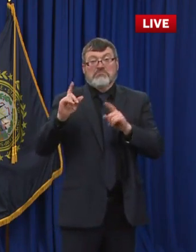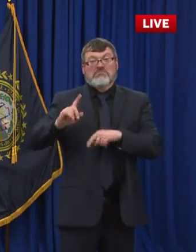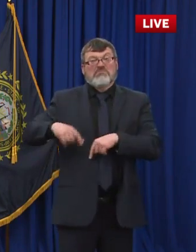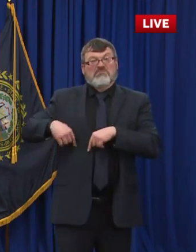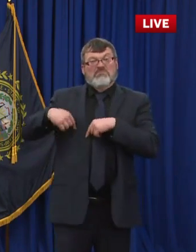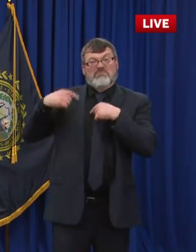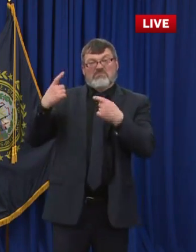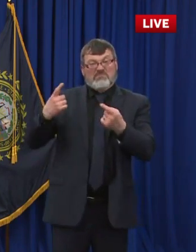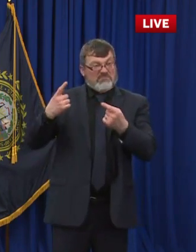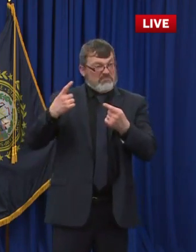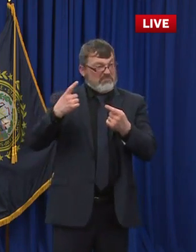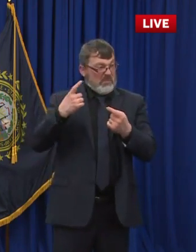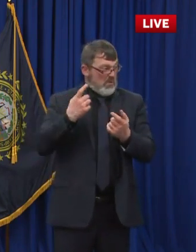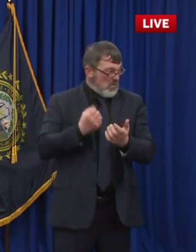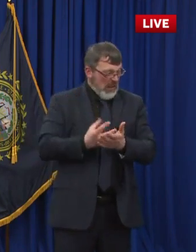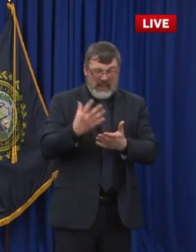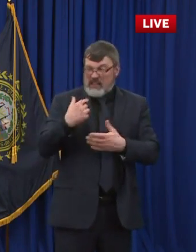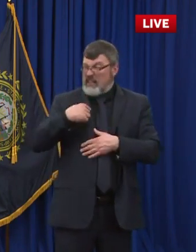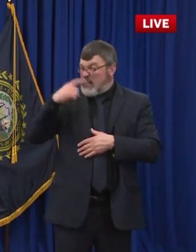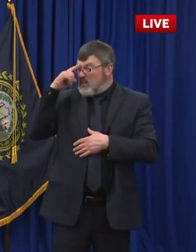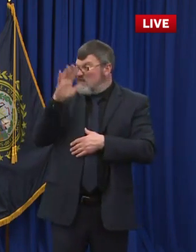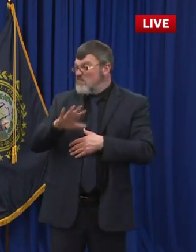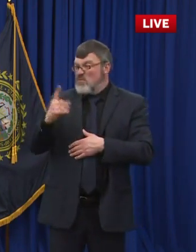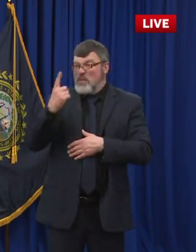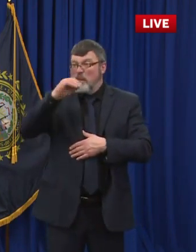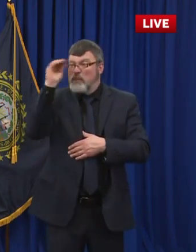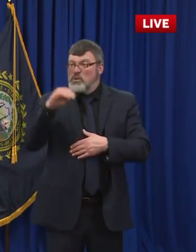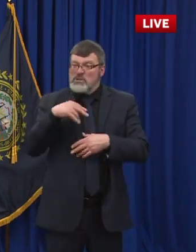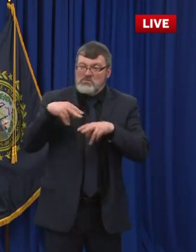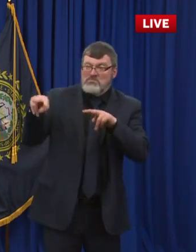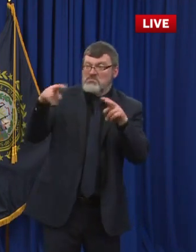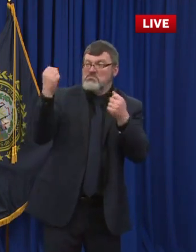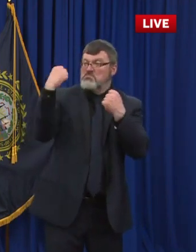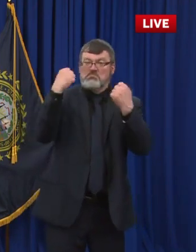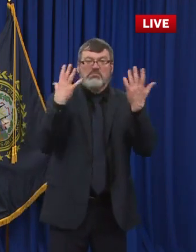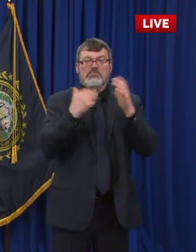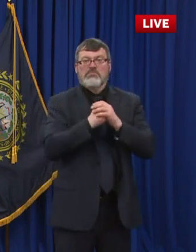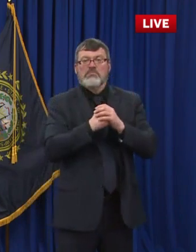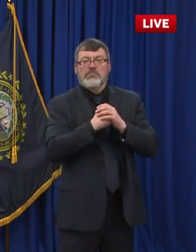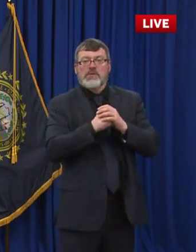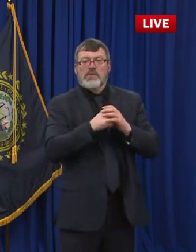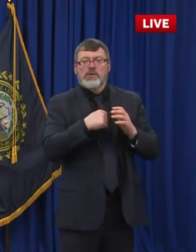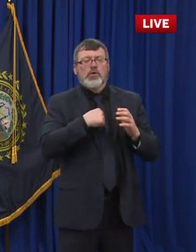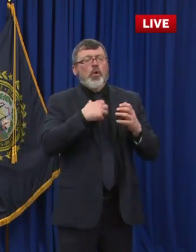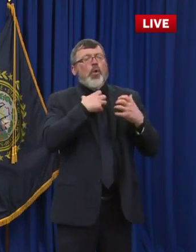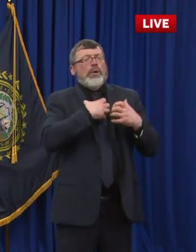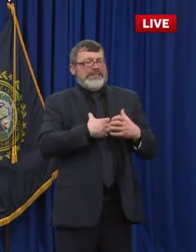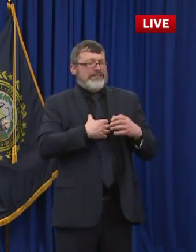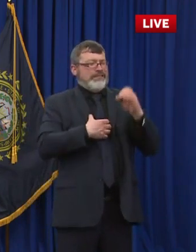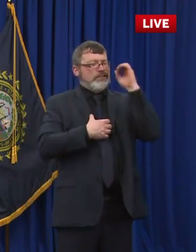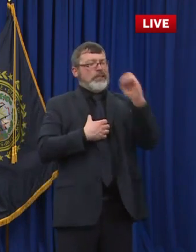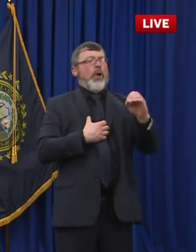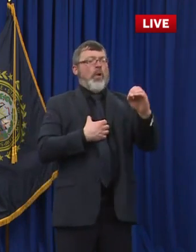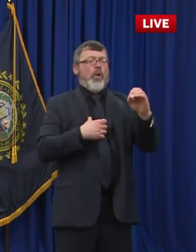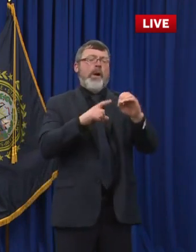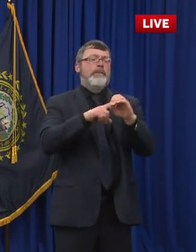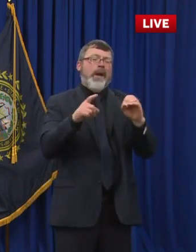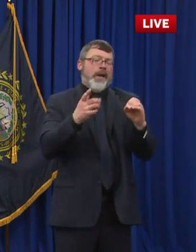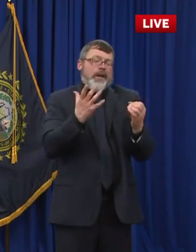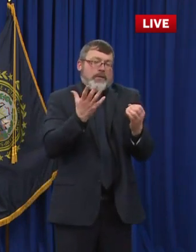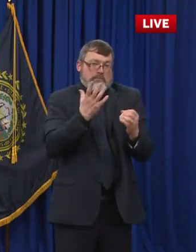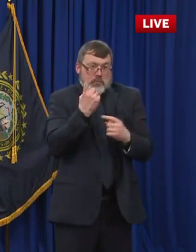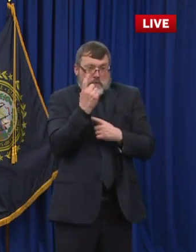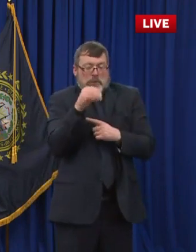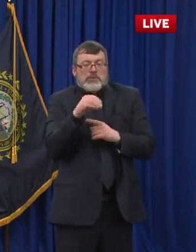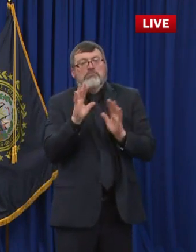want anything wasted, but that's that's a pretty darn good statistic. In terms of the colleges, yeah, I'm I've been on the phone and talking to both the university